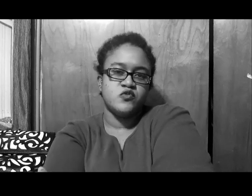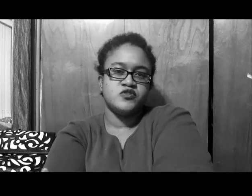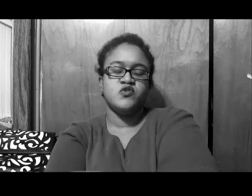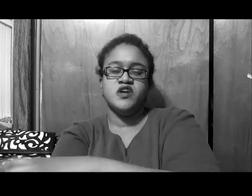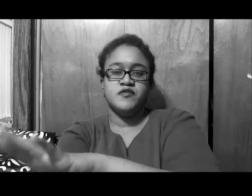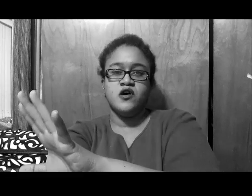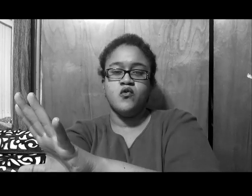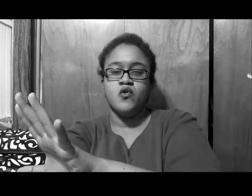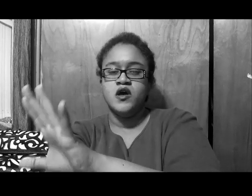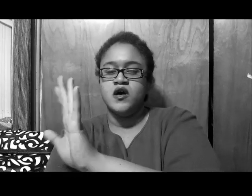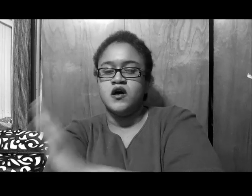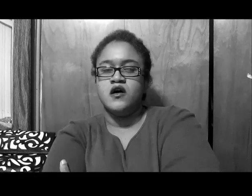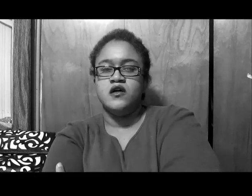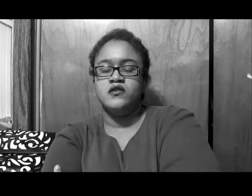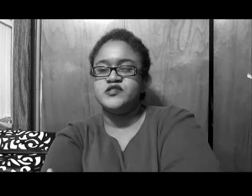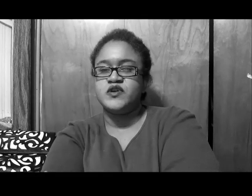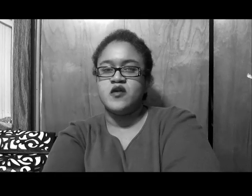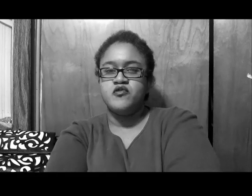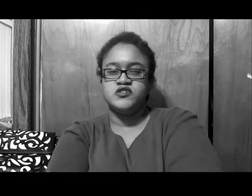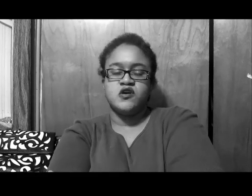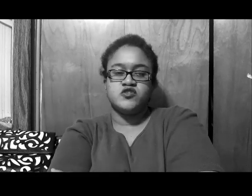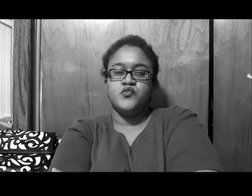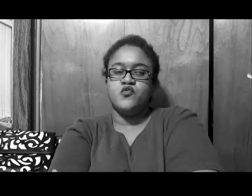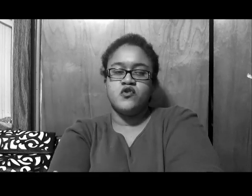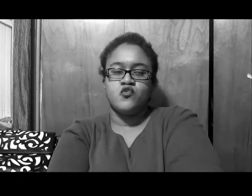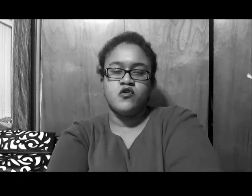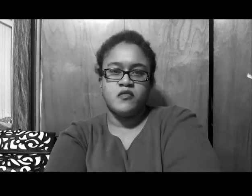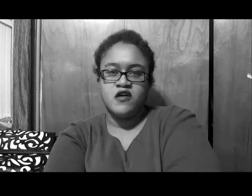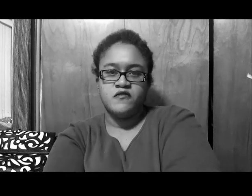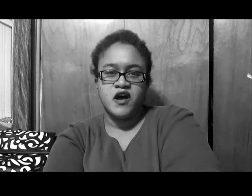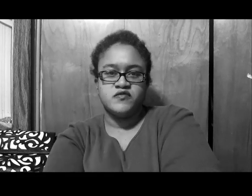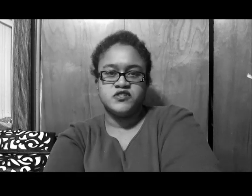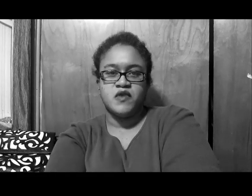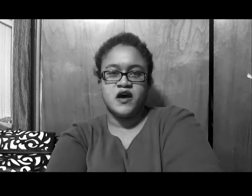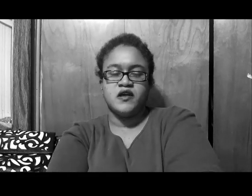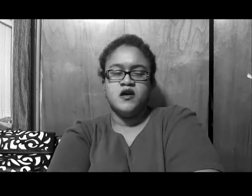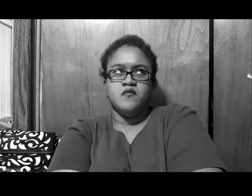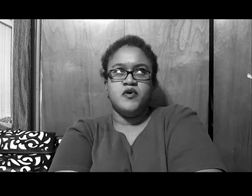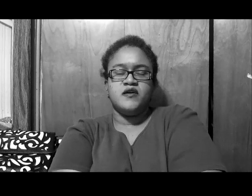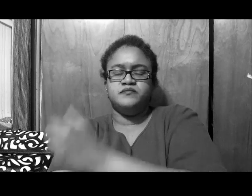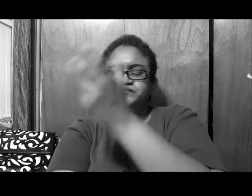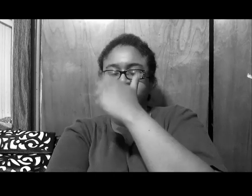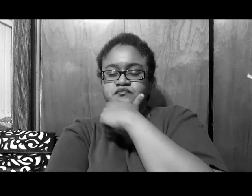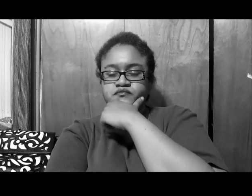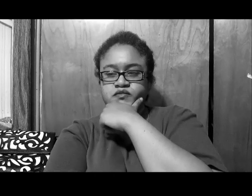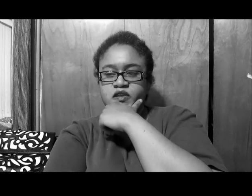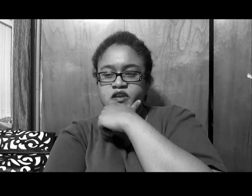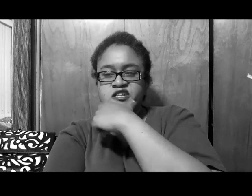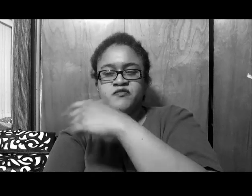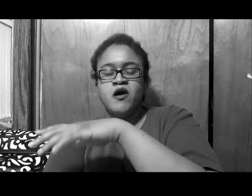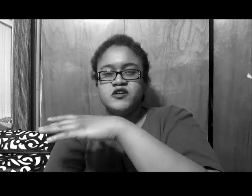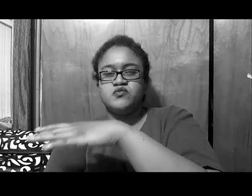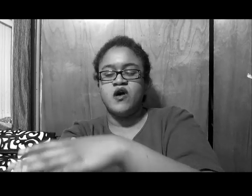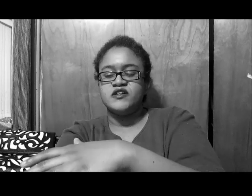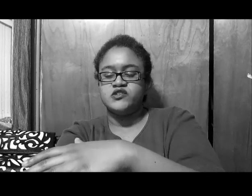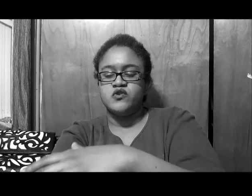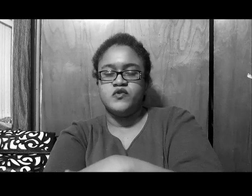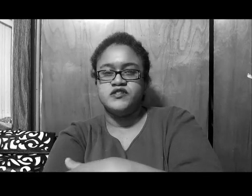what it is, we'll never know, unless we got proof, there's always going to be word to word, mouth to mouth for somebody, but, as far as why, it's the real reason,